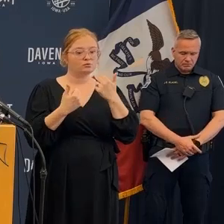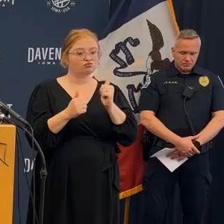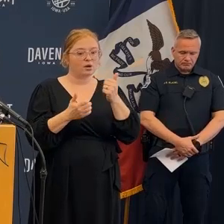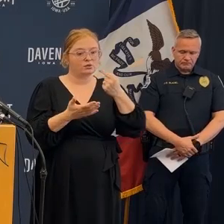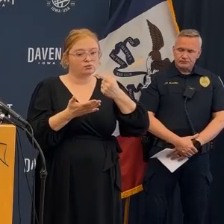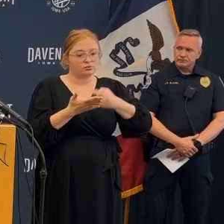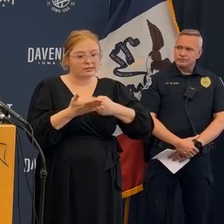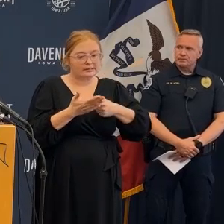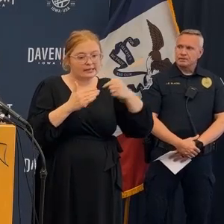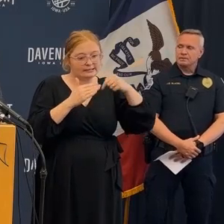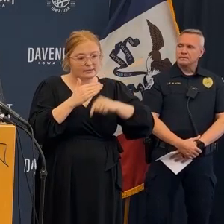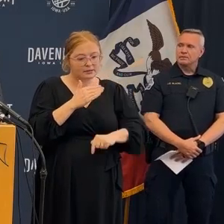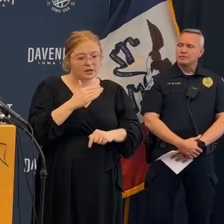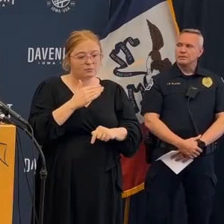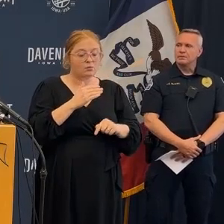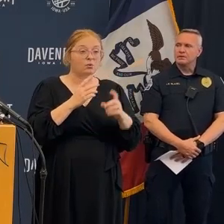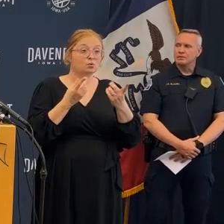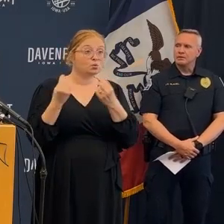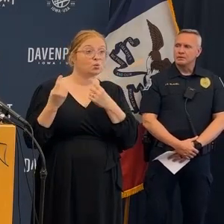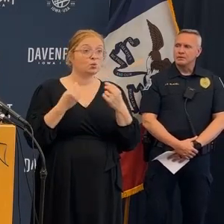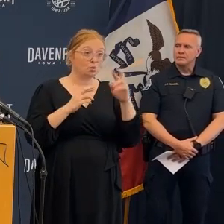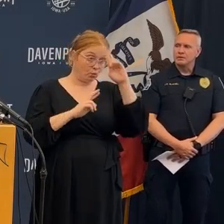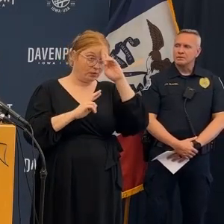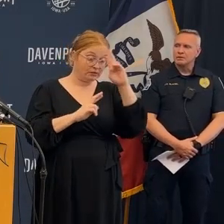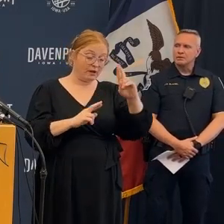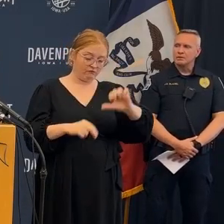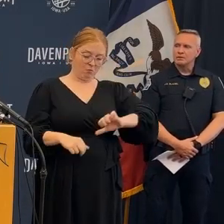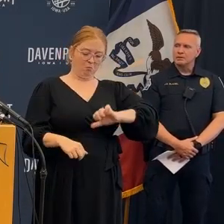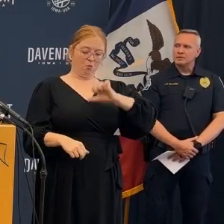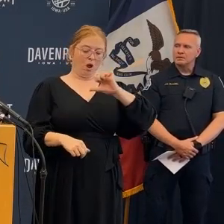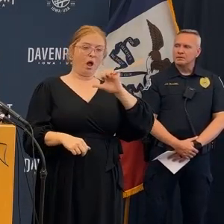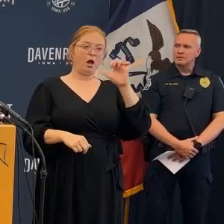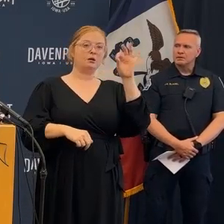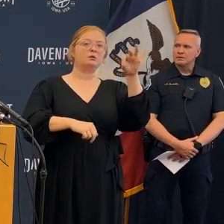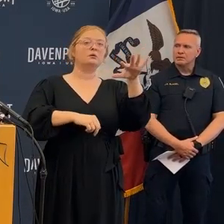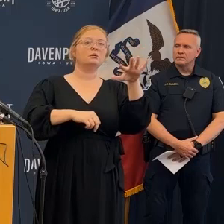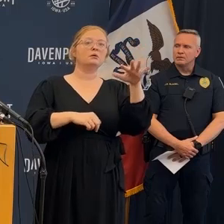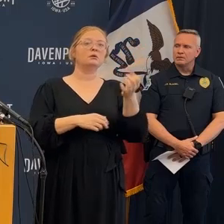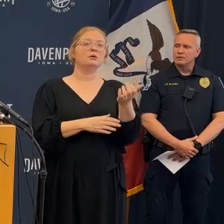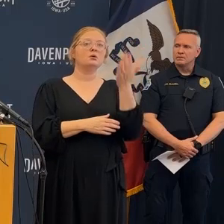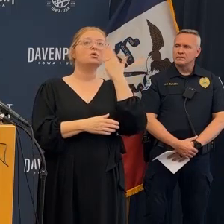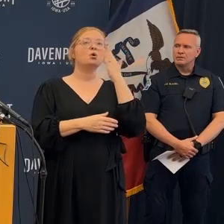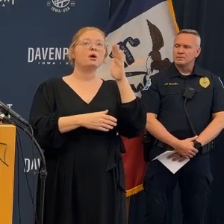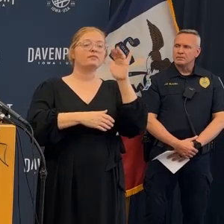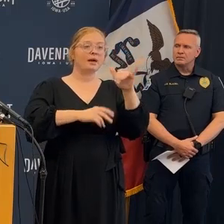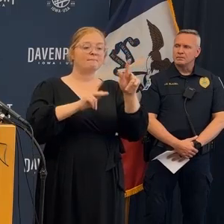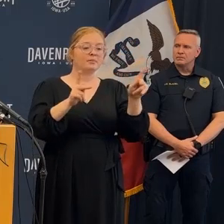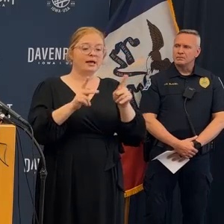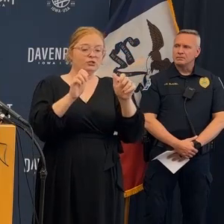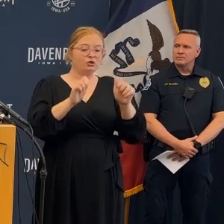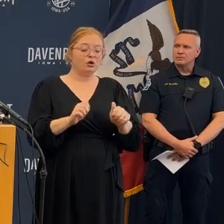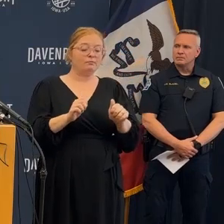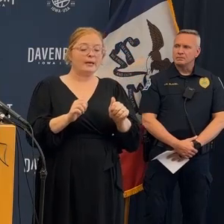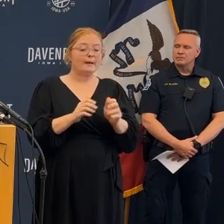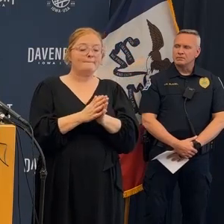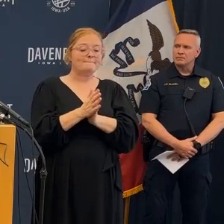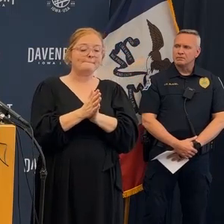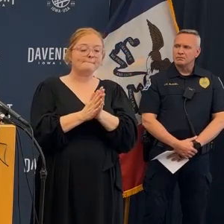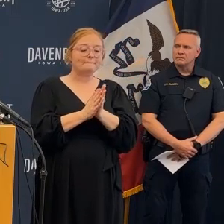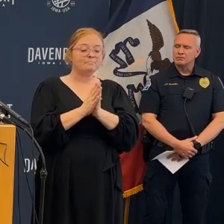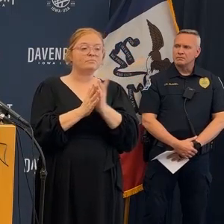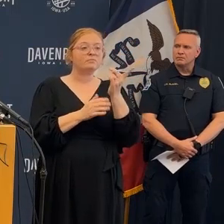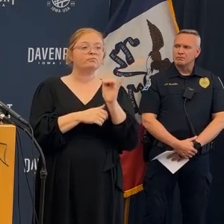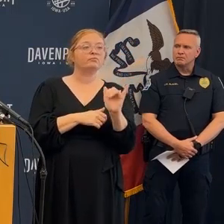then we are going to do yep then than the we have talked in depth about the being the